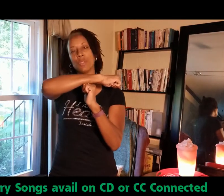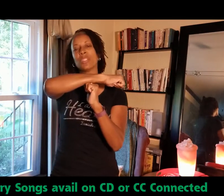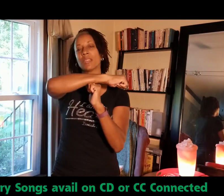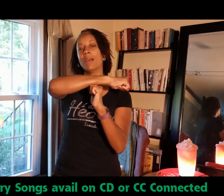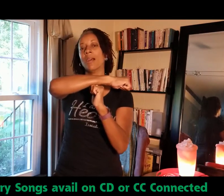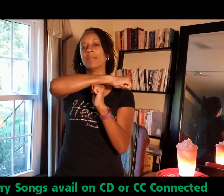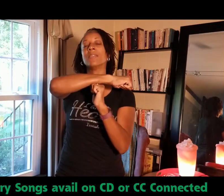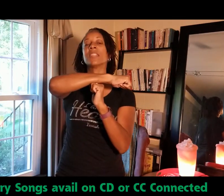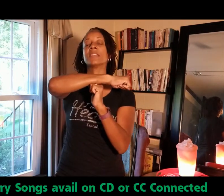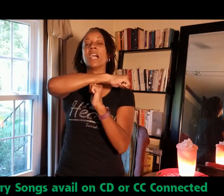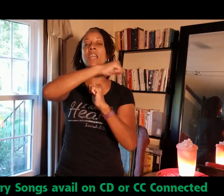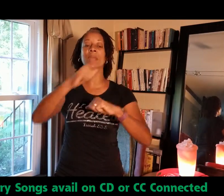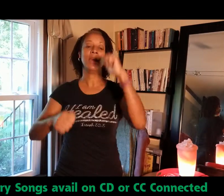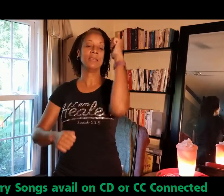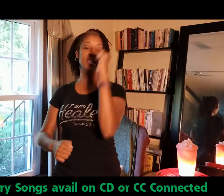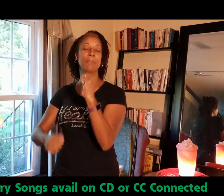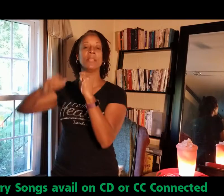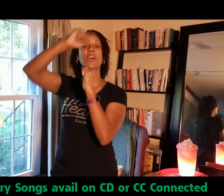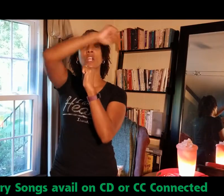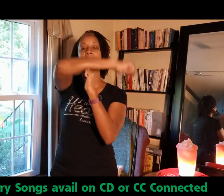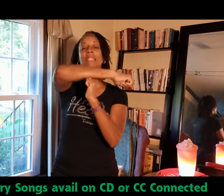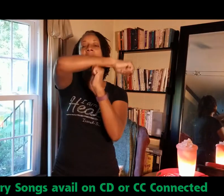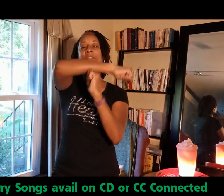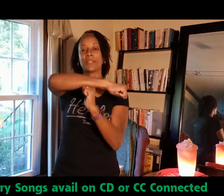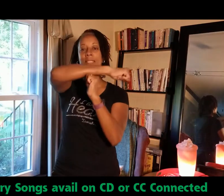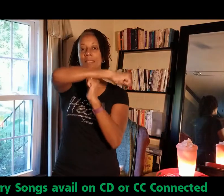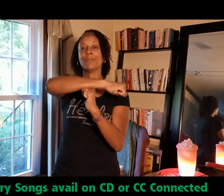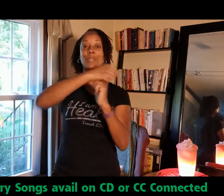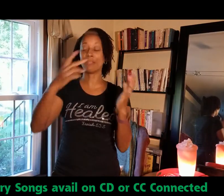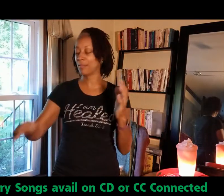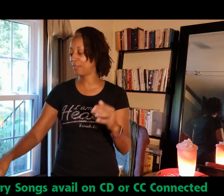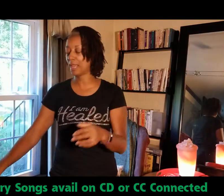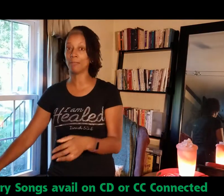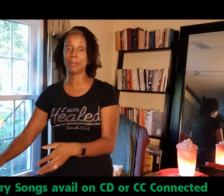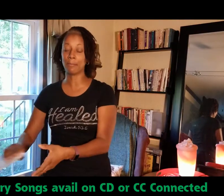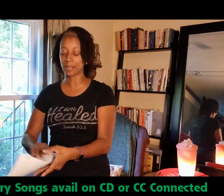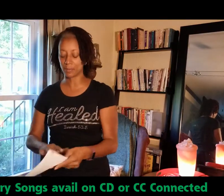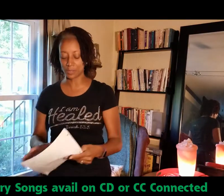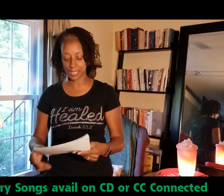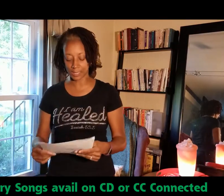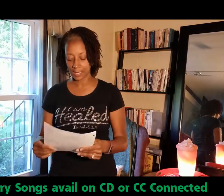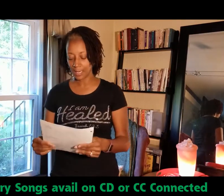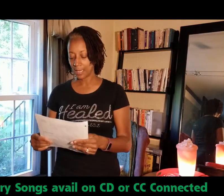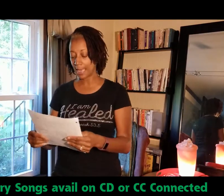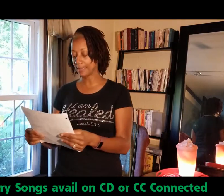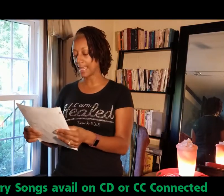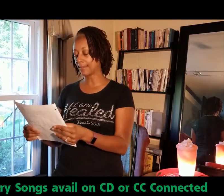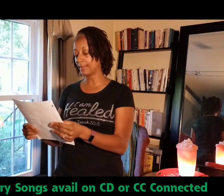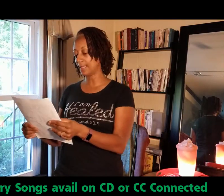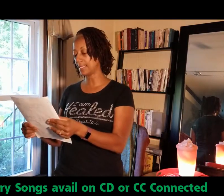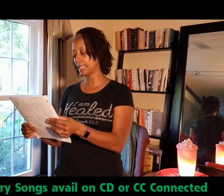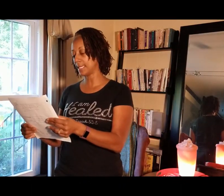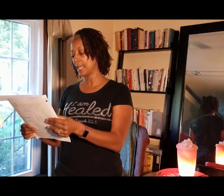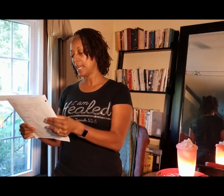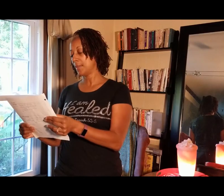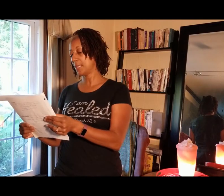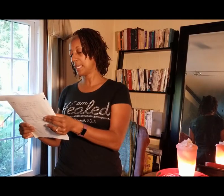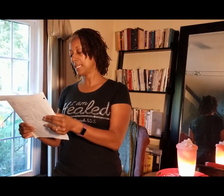music, uh, gives us time. Temple of Artemis at Ephesus. Forgive me for not remembering the music. Exactly. Let's see. Then,